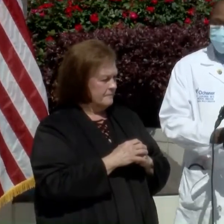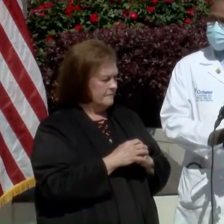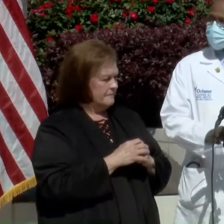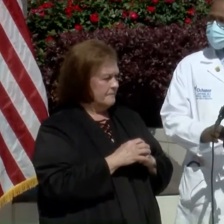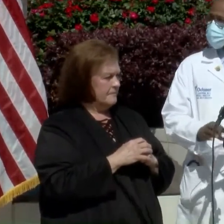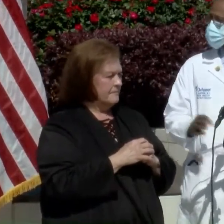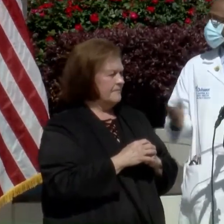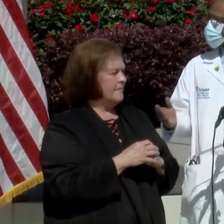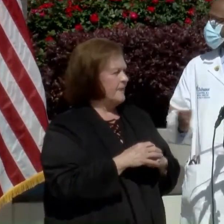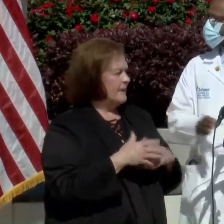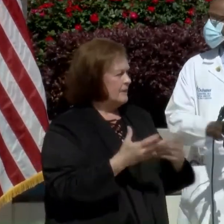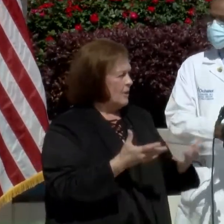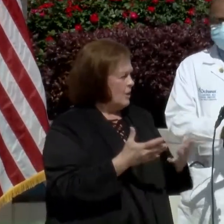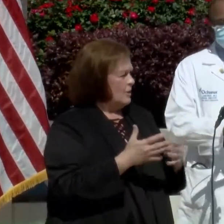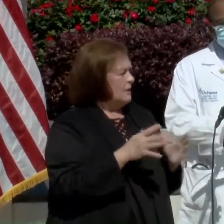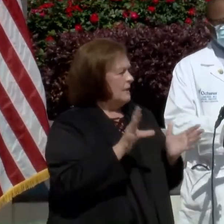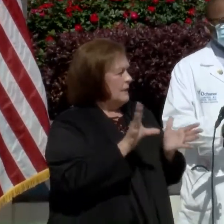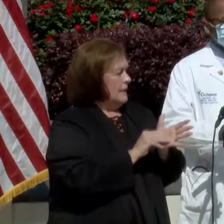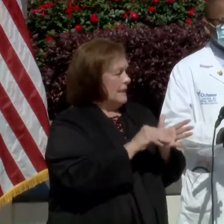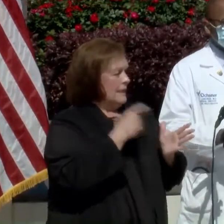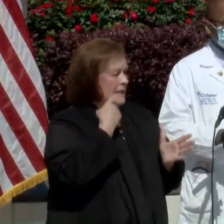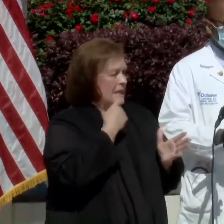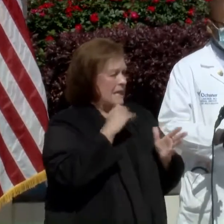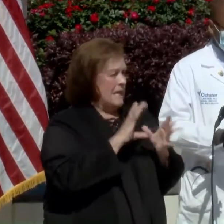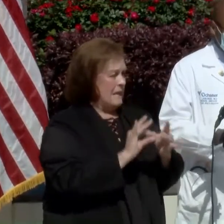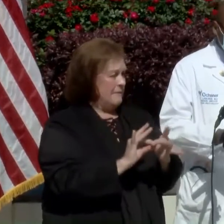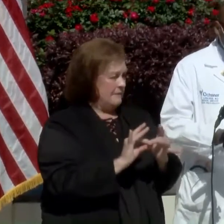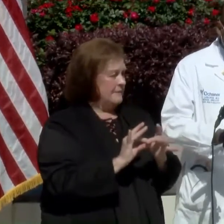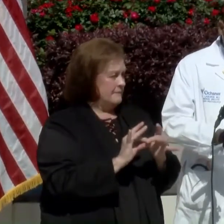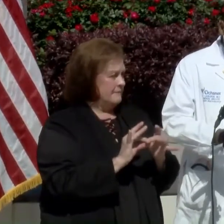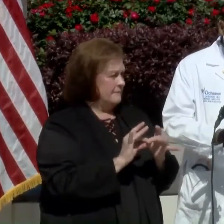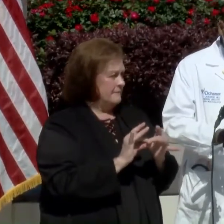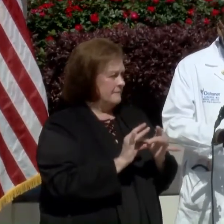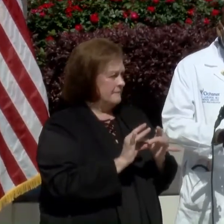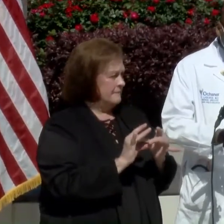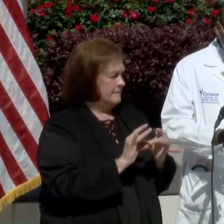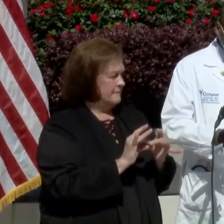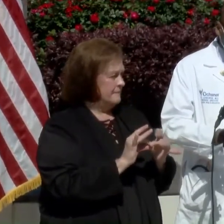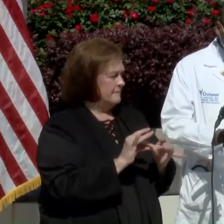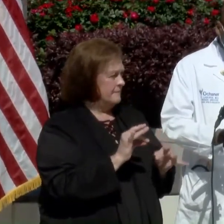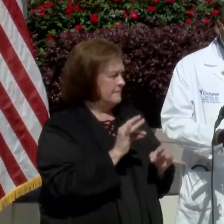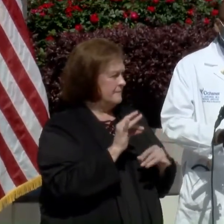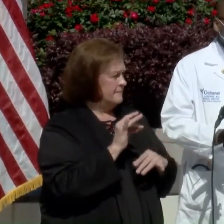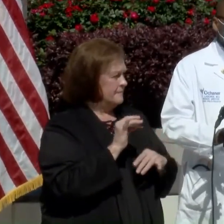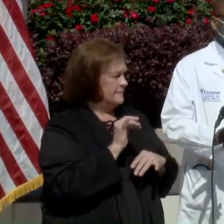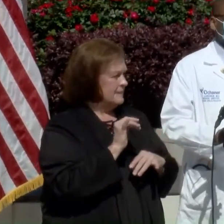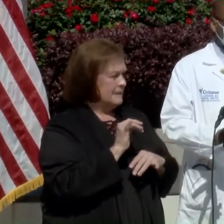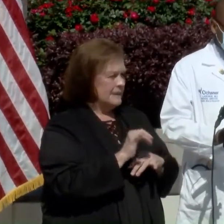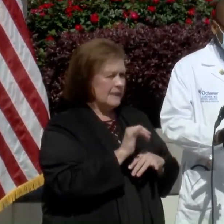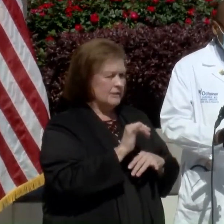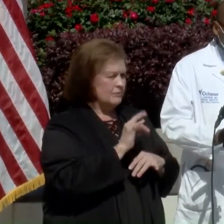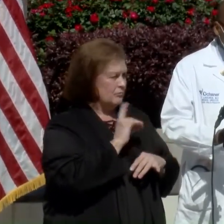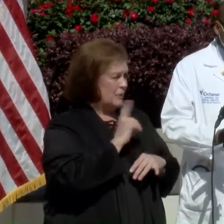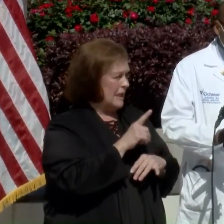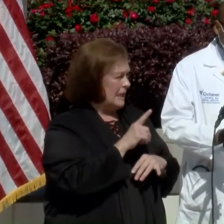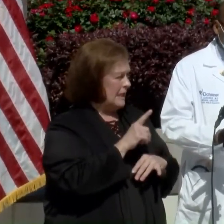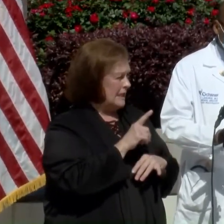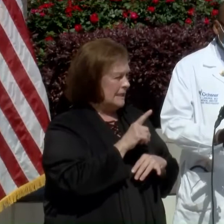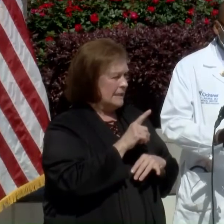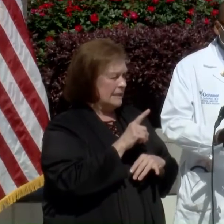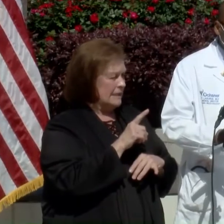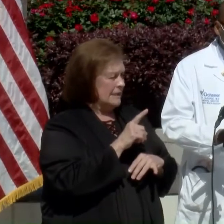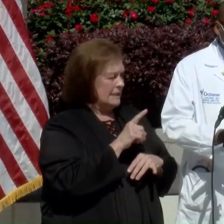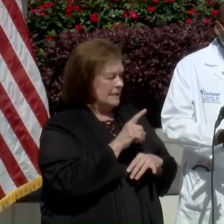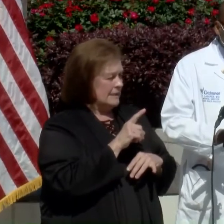So again, to echo the comments made by everyone, this is really not the time to let